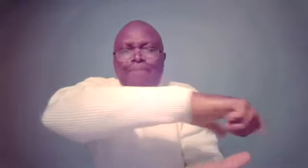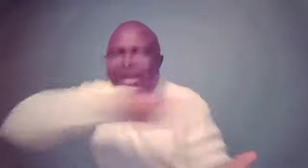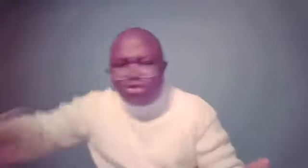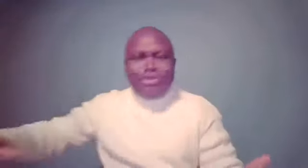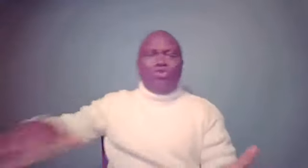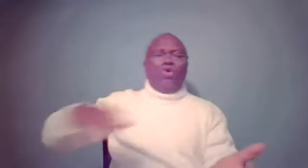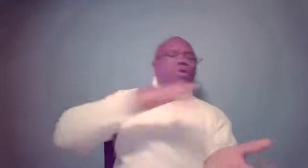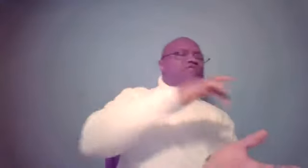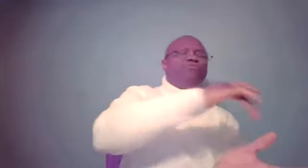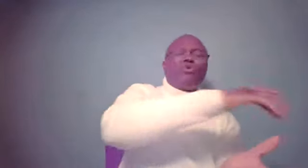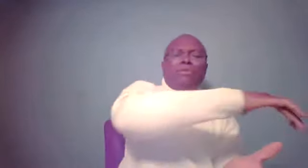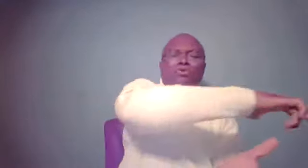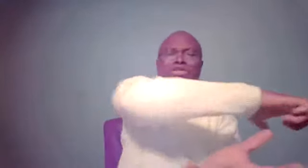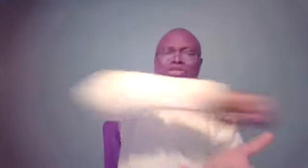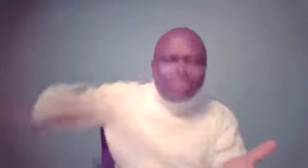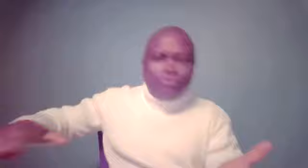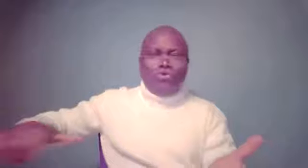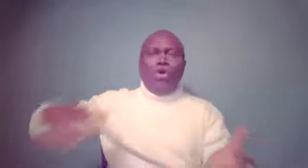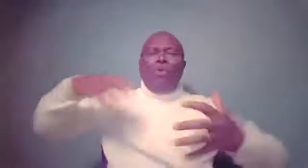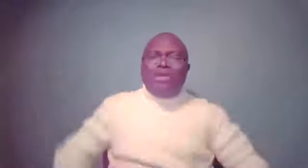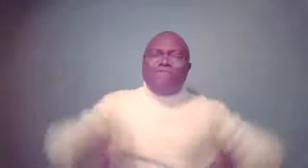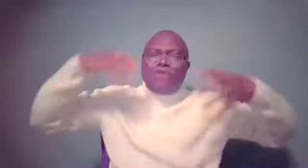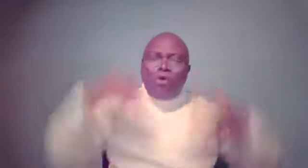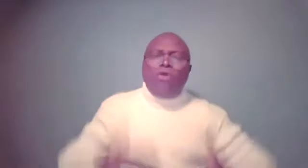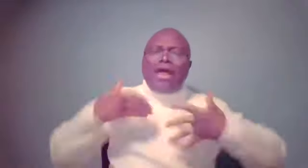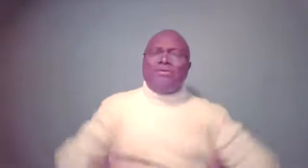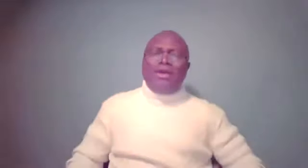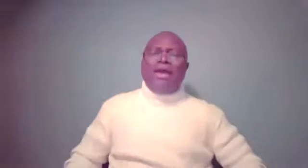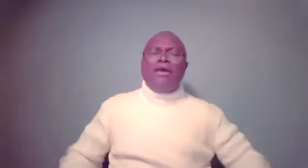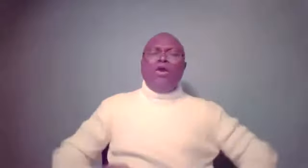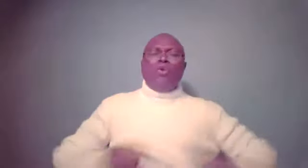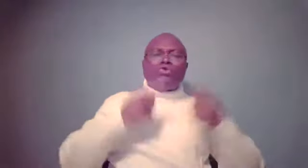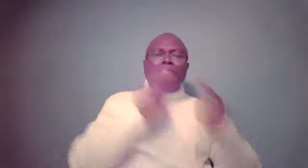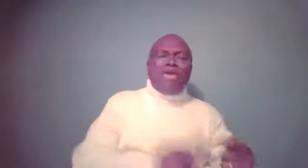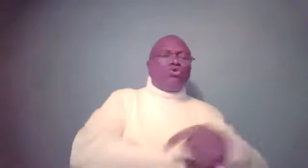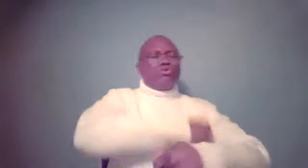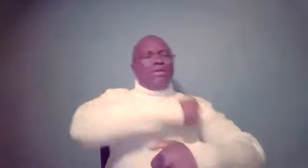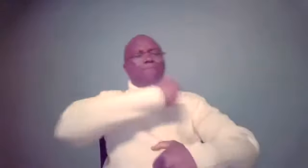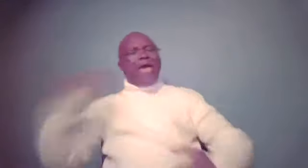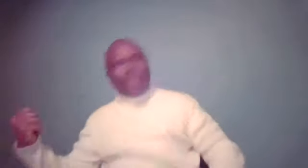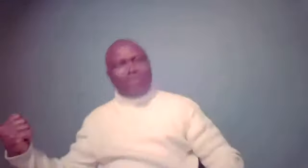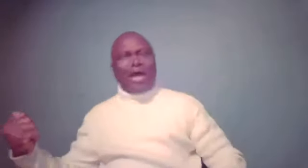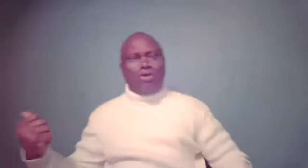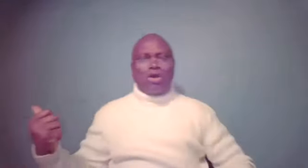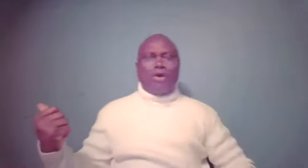abandoning you? What if true people rejecting you? What if the whole idea was to make you to depend entirely on God?